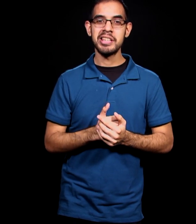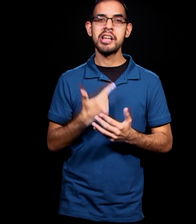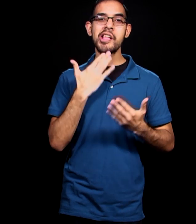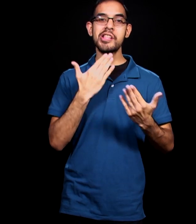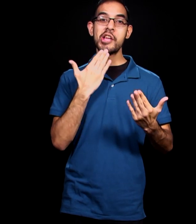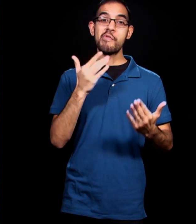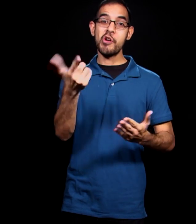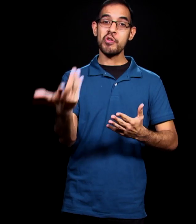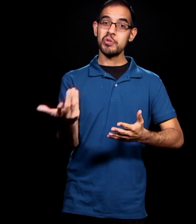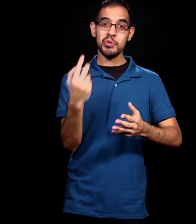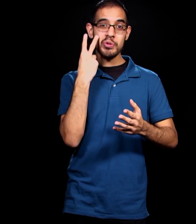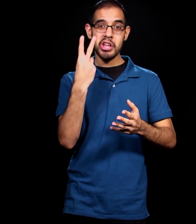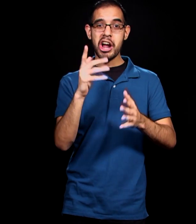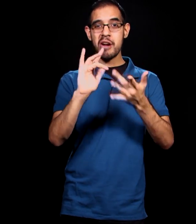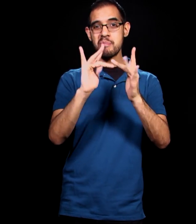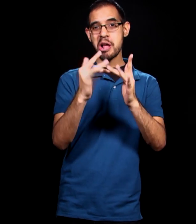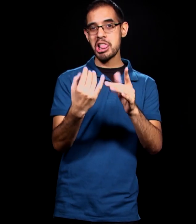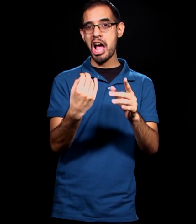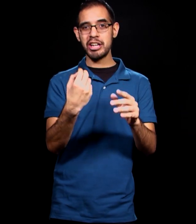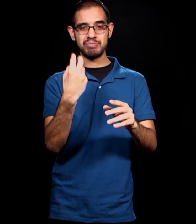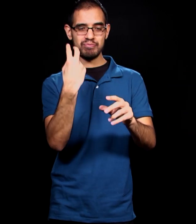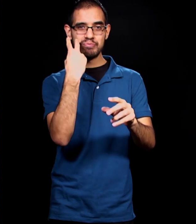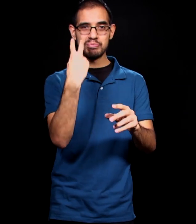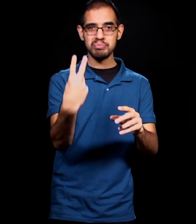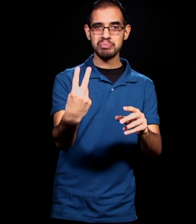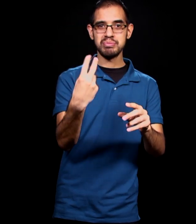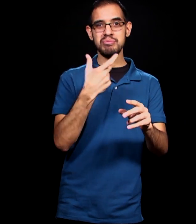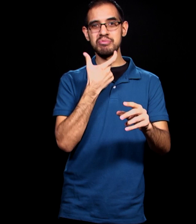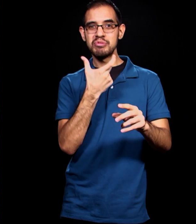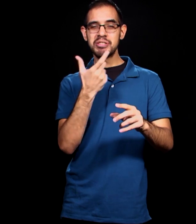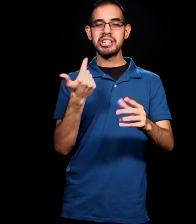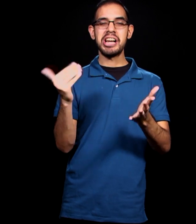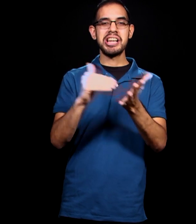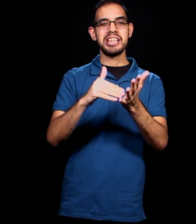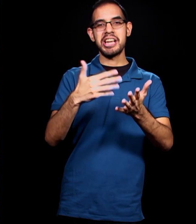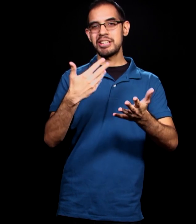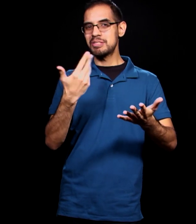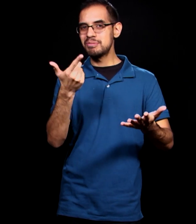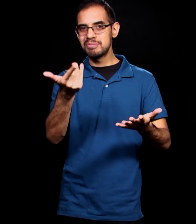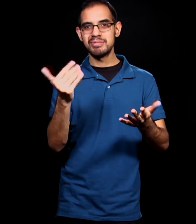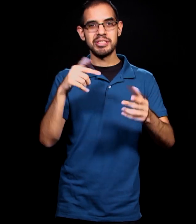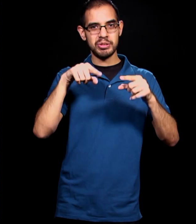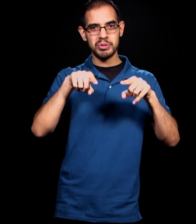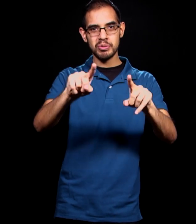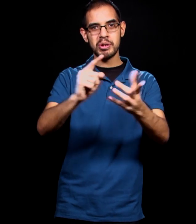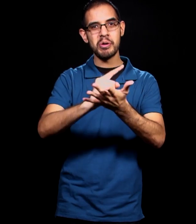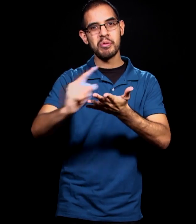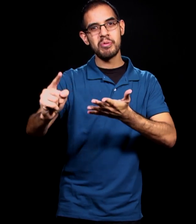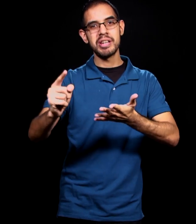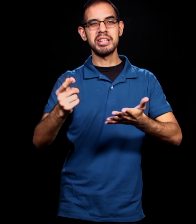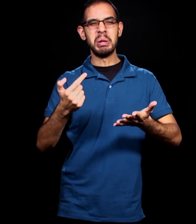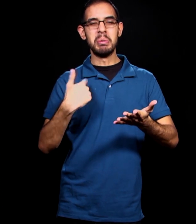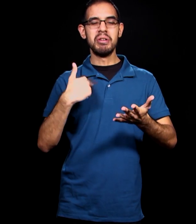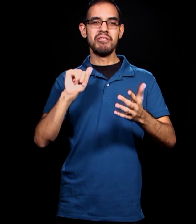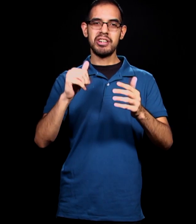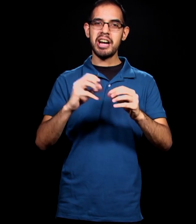joined us online from wherever you are today. I encourage you to continue to join us throughout the week with all the things that we have available through